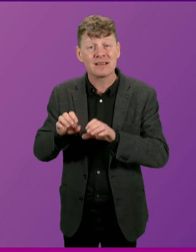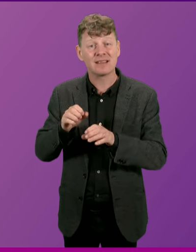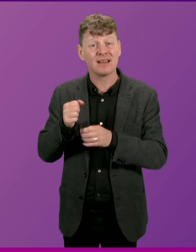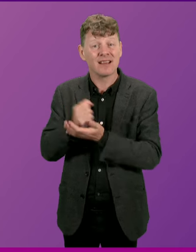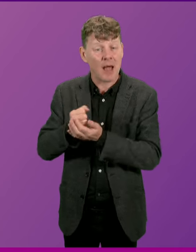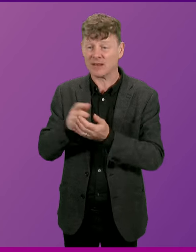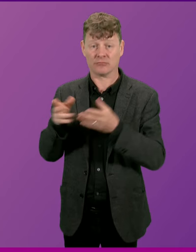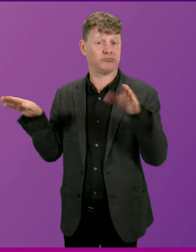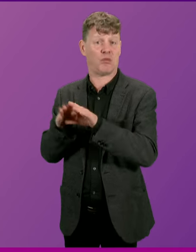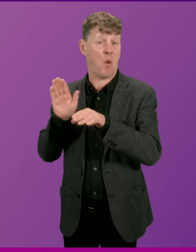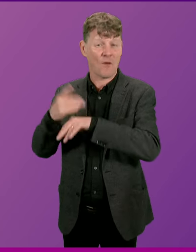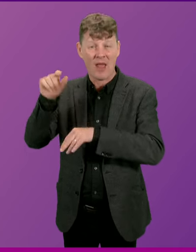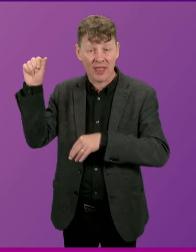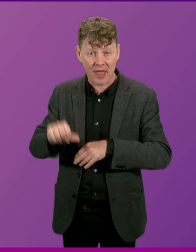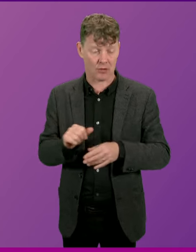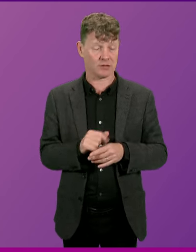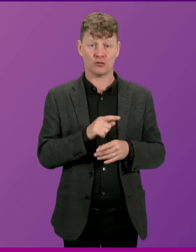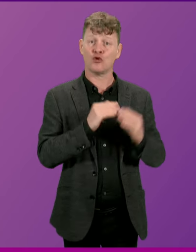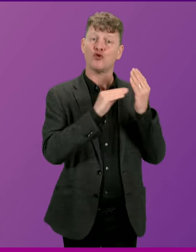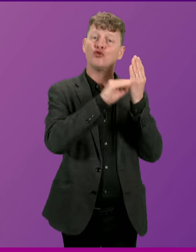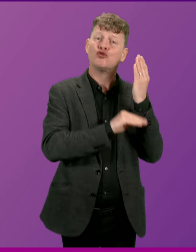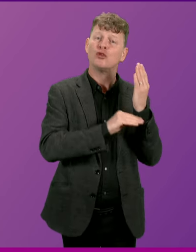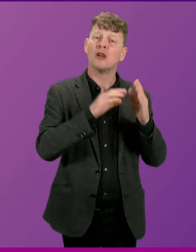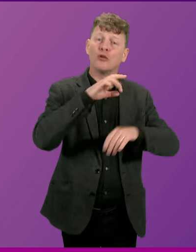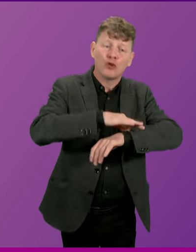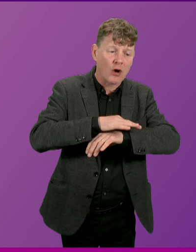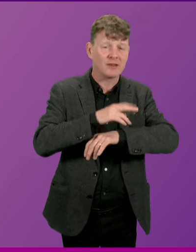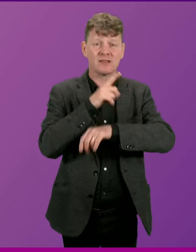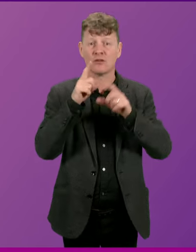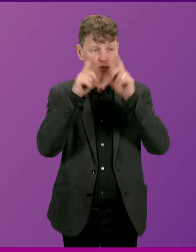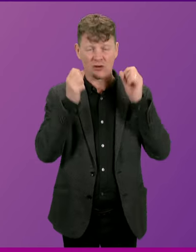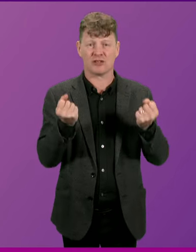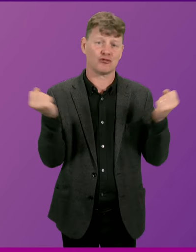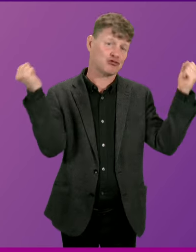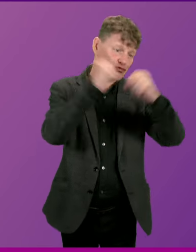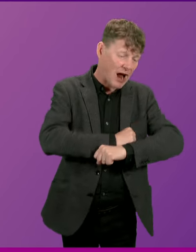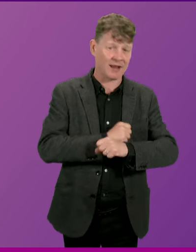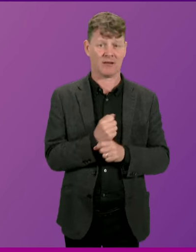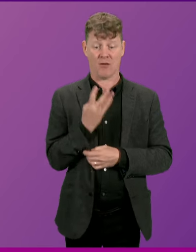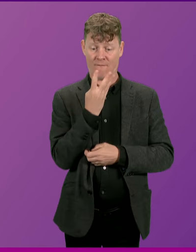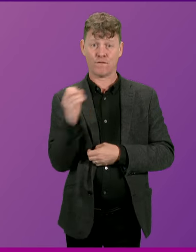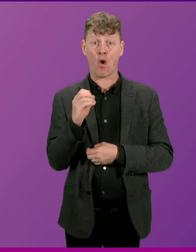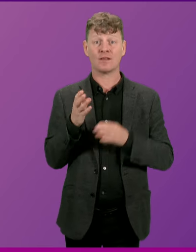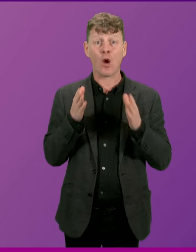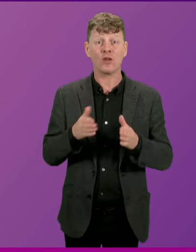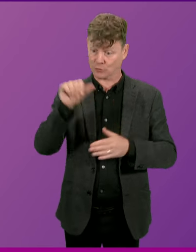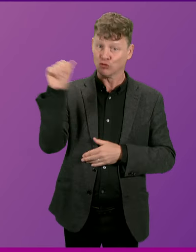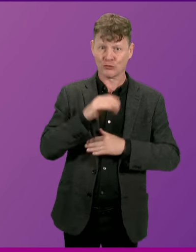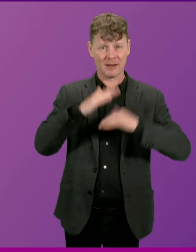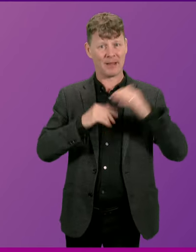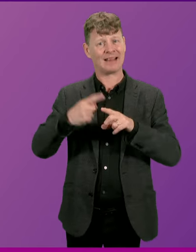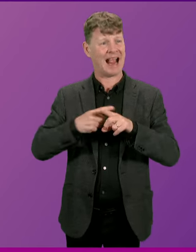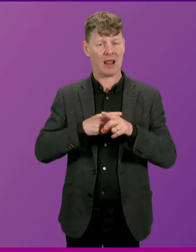longer waiting lists and strikes by junior doctors and nurses, with 40 promised new hospitals unbuilt over the last decade in England.